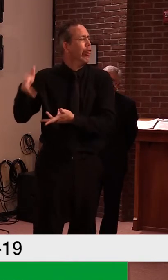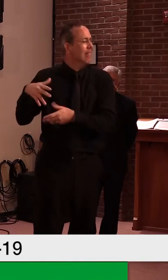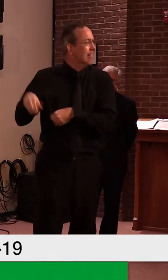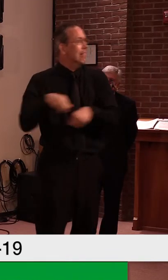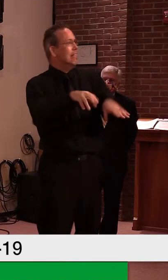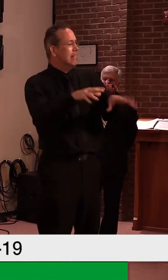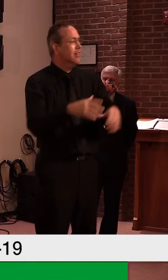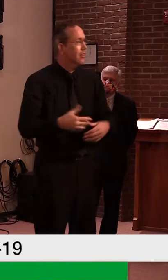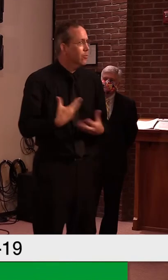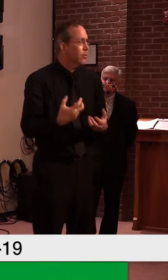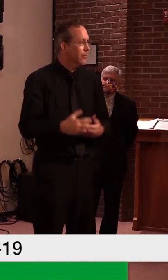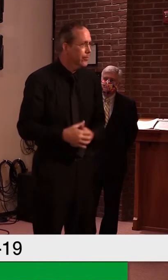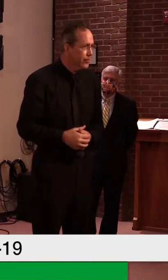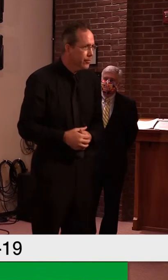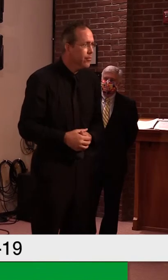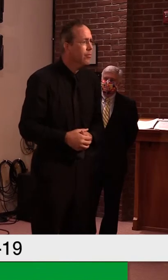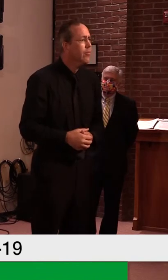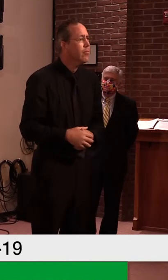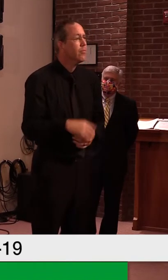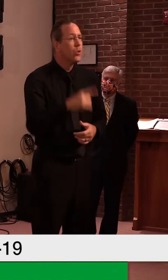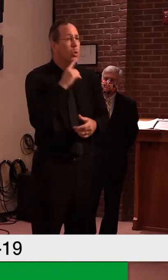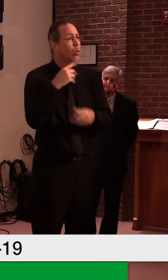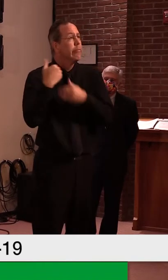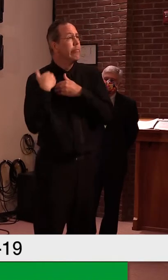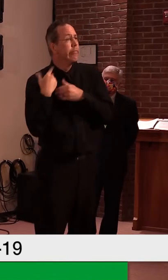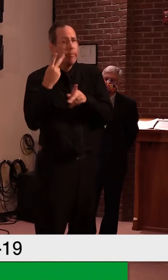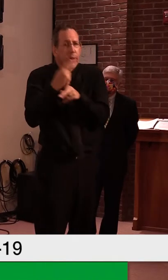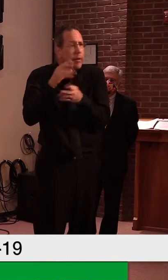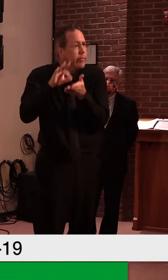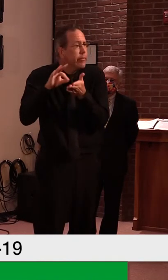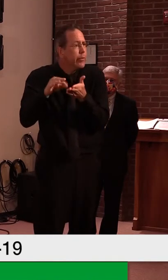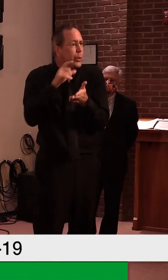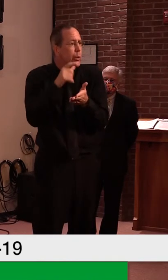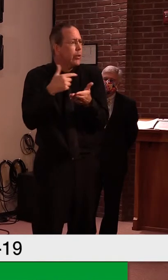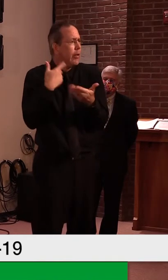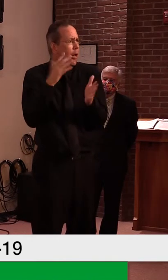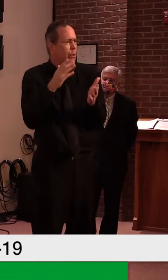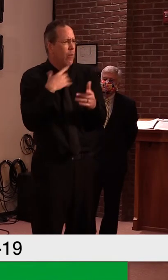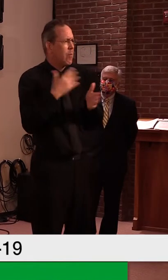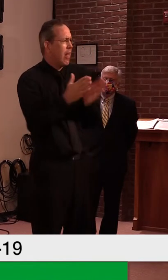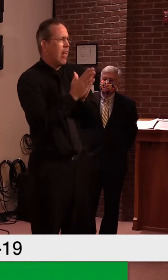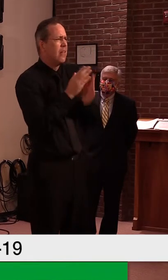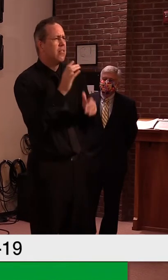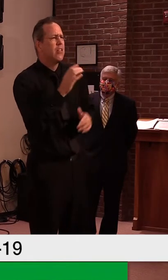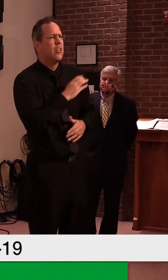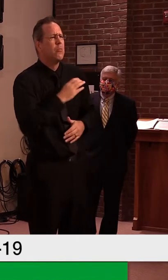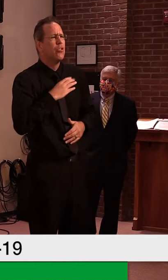who's keeping track of that. Uh, commissioner Sherling, are you aware of anything while I've got you on?